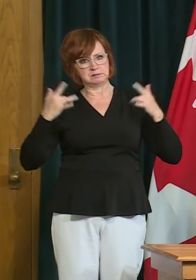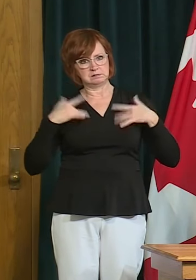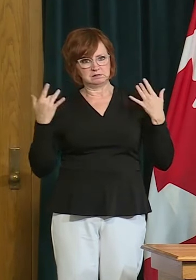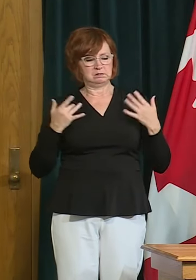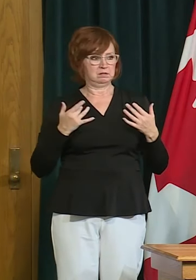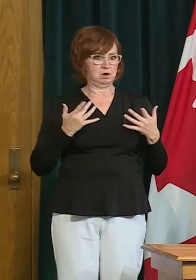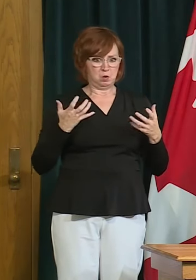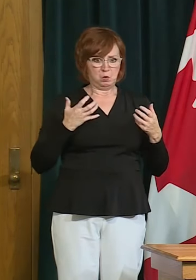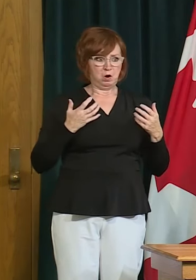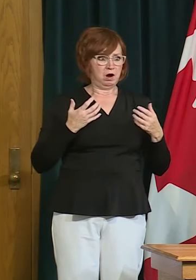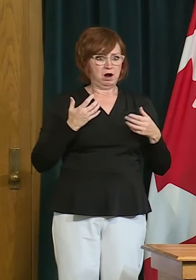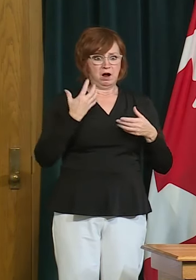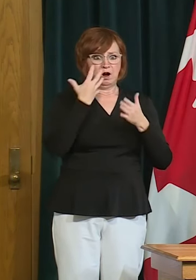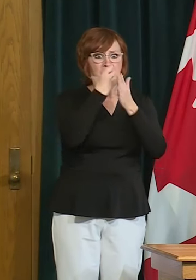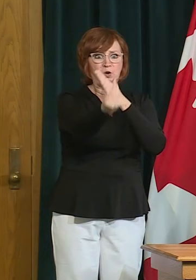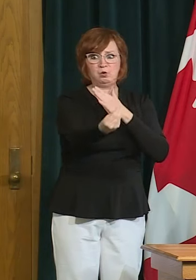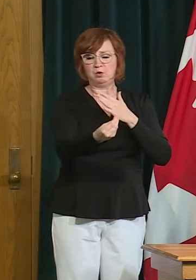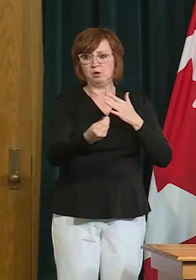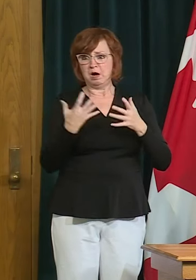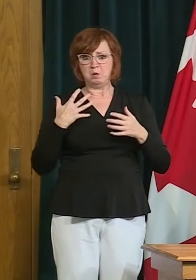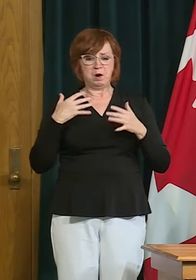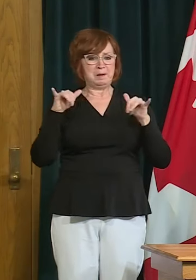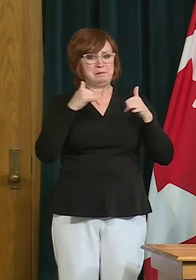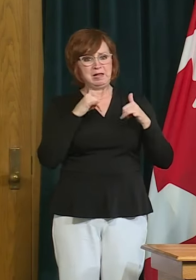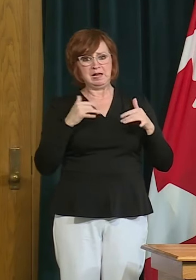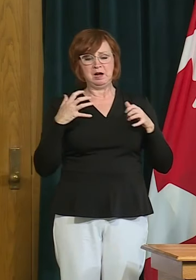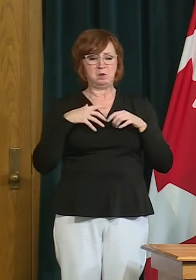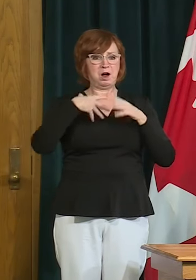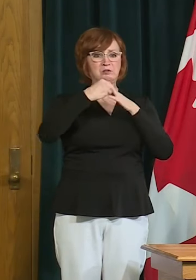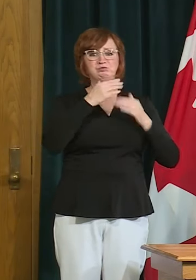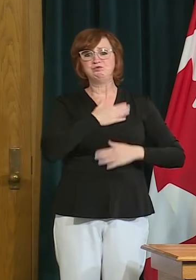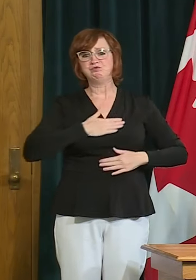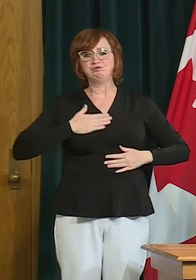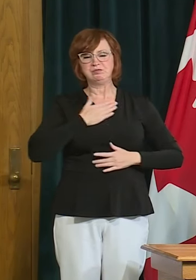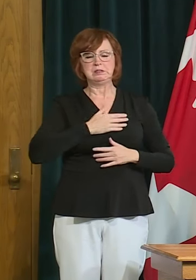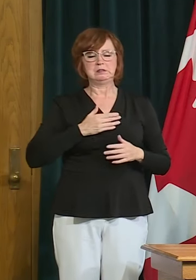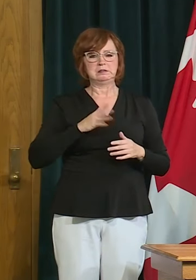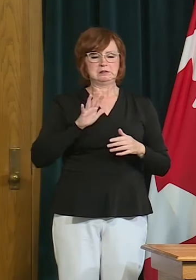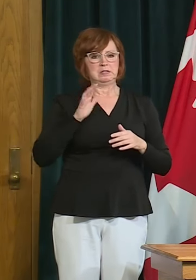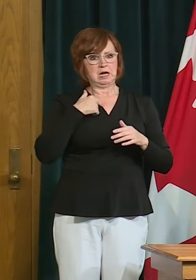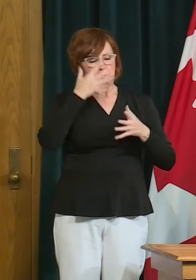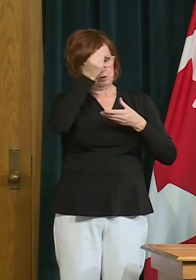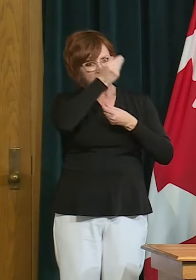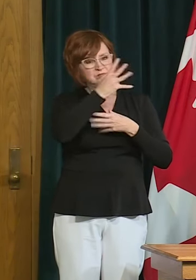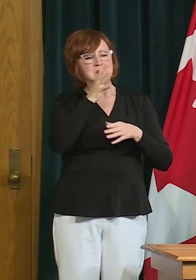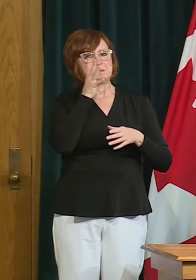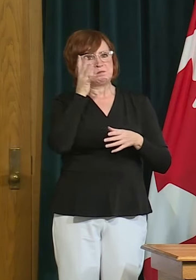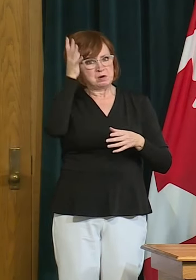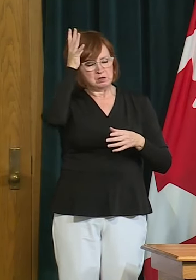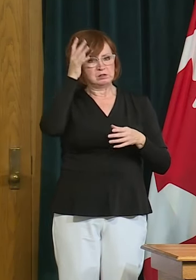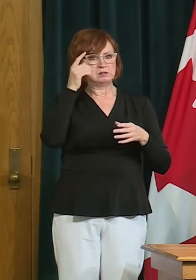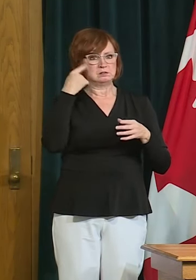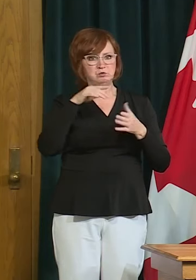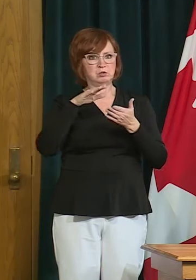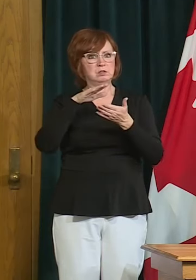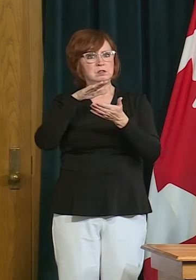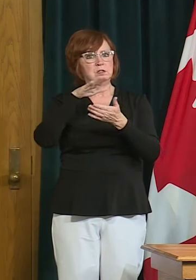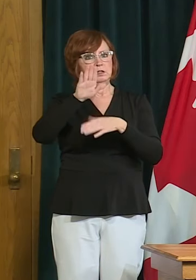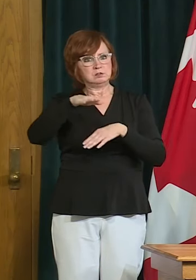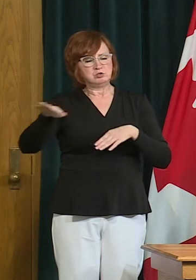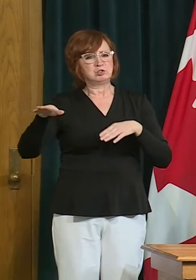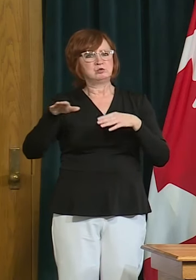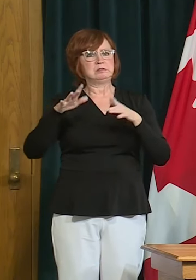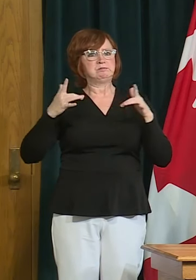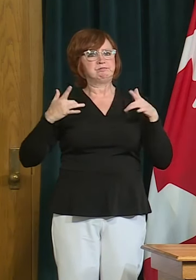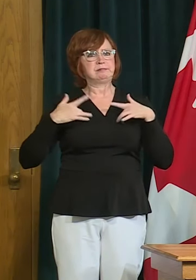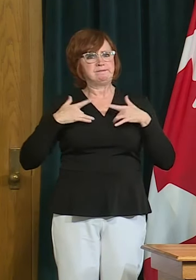children take part in and i i would just say to the parents that have concerns around children activities organized sports and things that we most certainly hear you